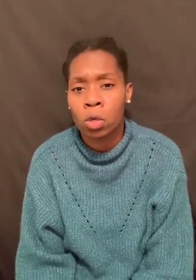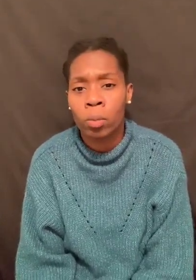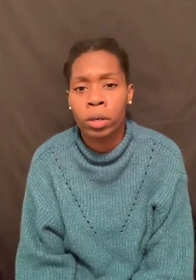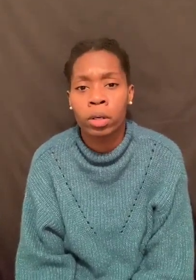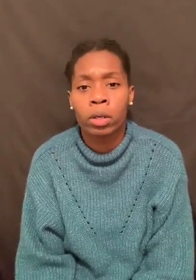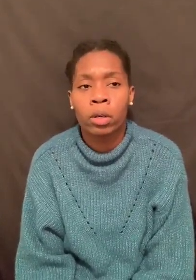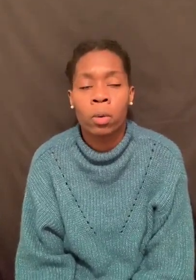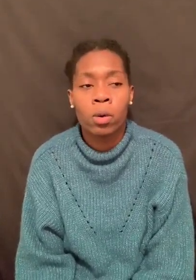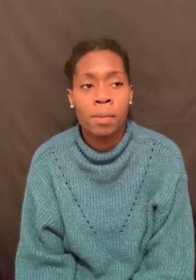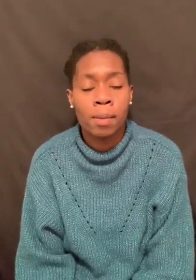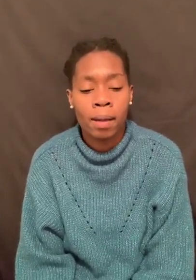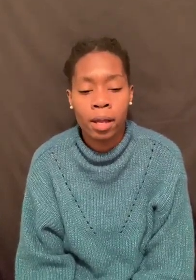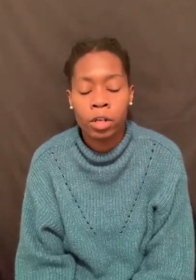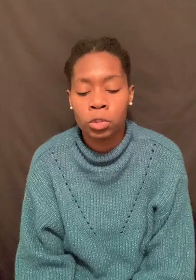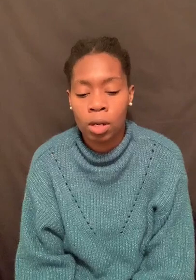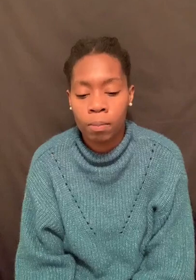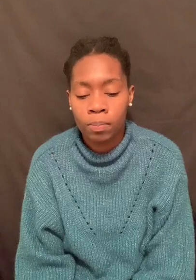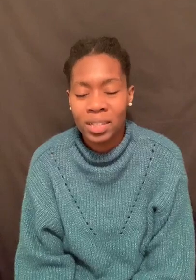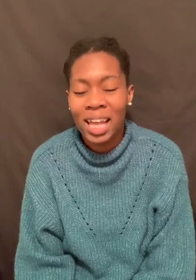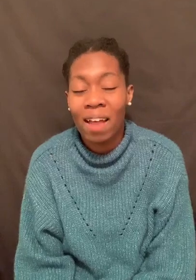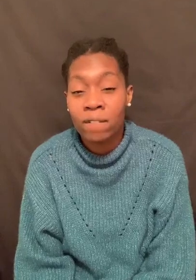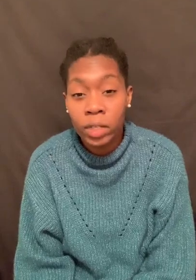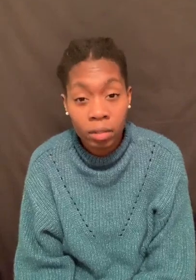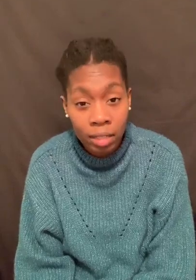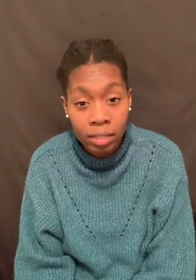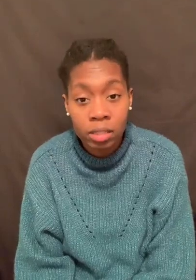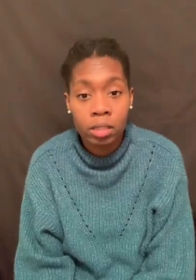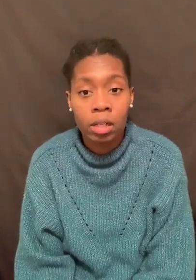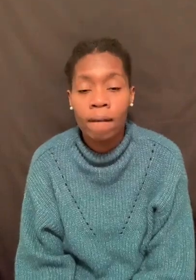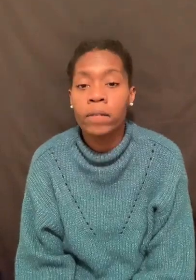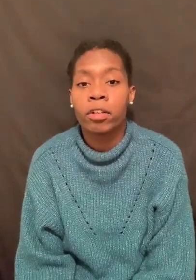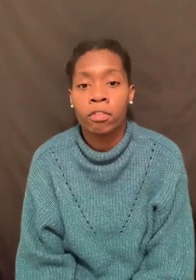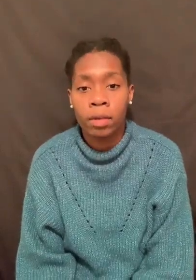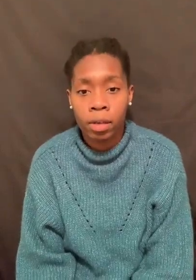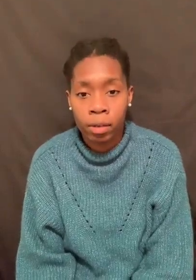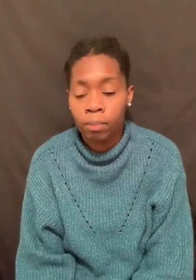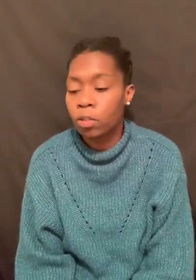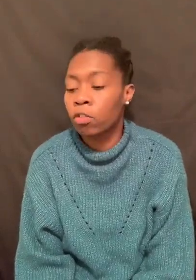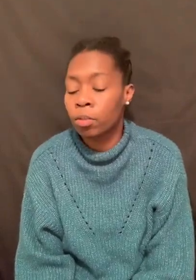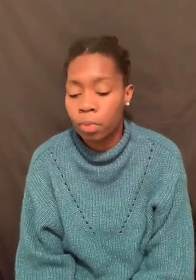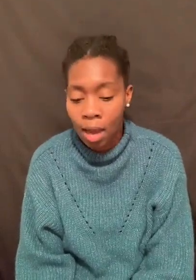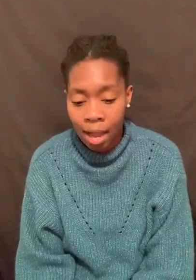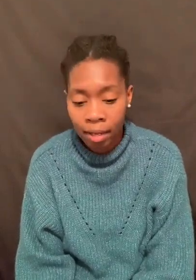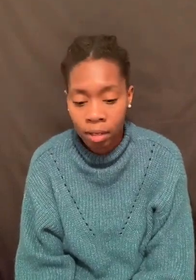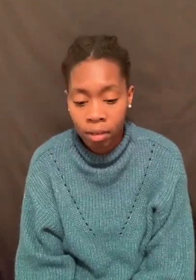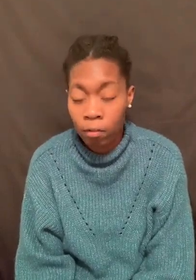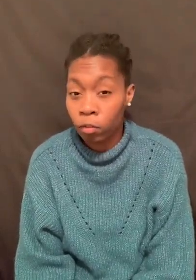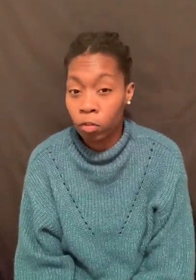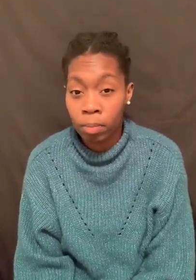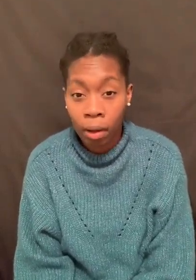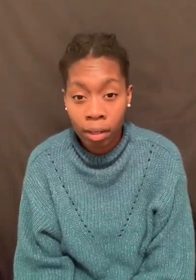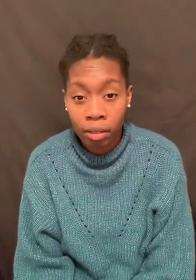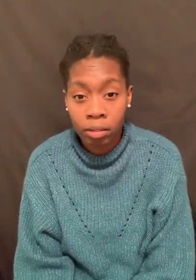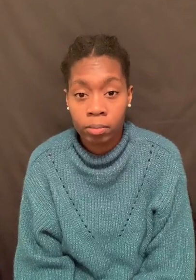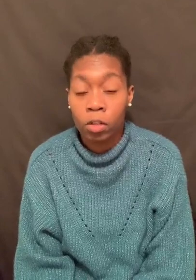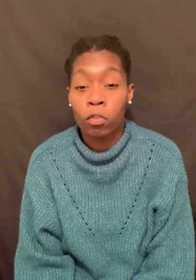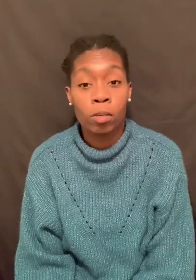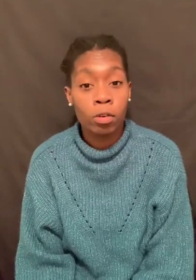sober. What do I mean by you're drunk? Yeah, you're full of lust. Full of fear. Full of pride. Full of rebellion. Full of